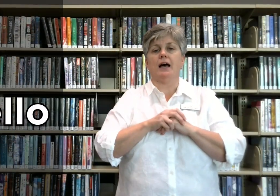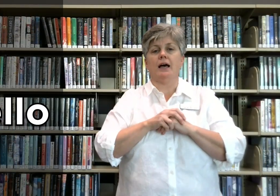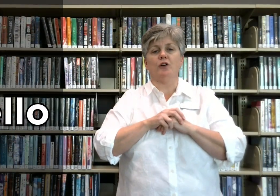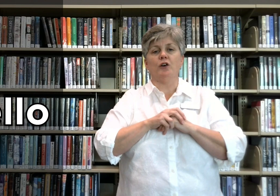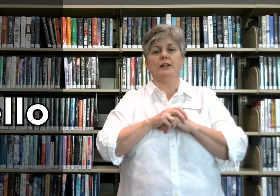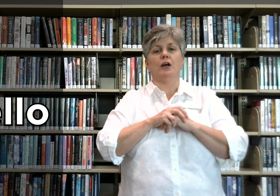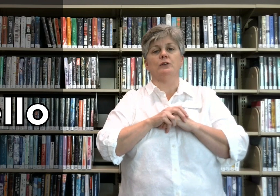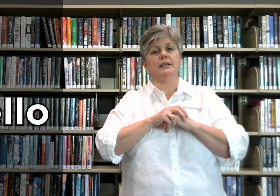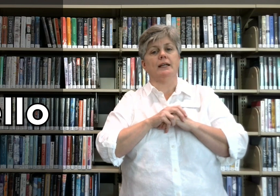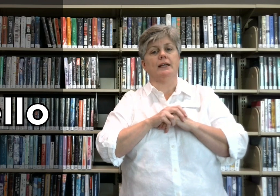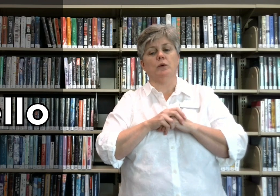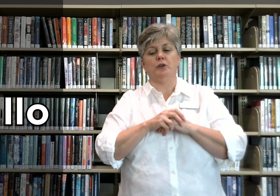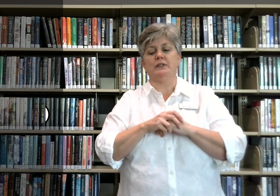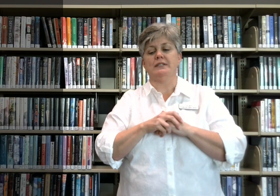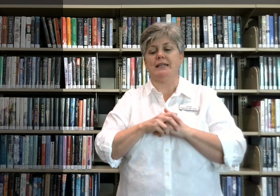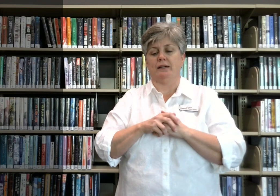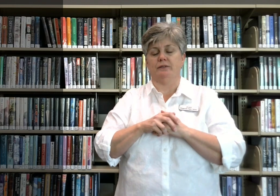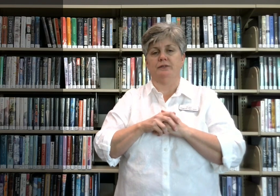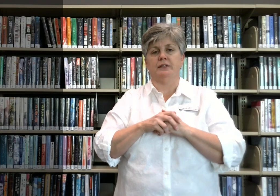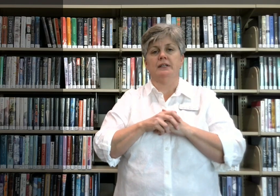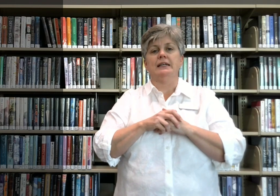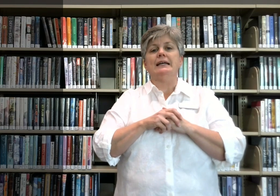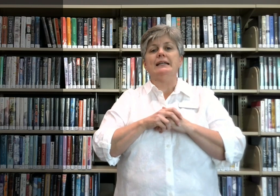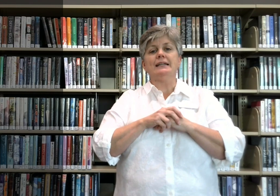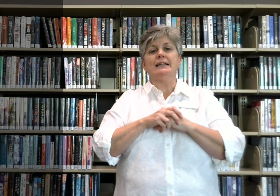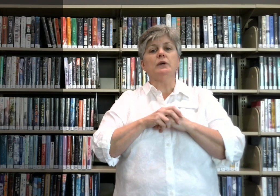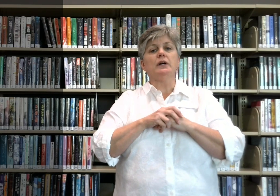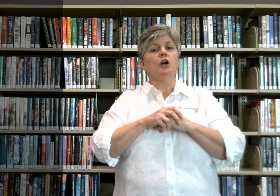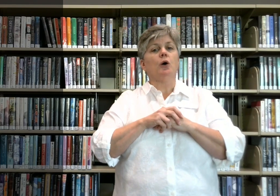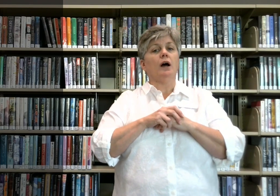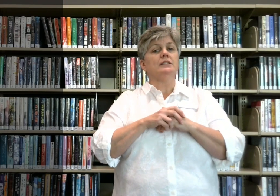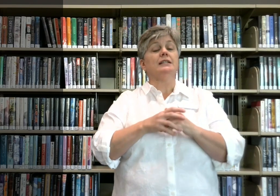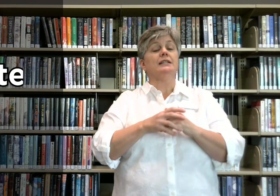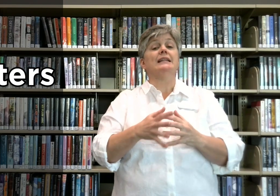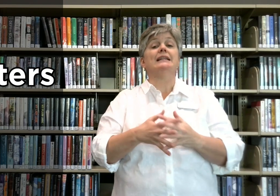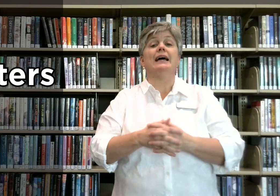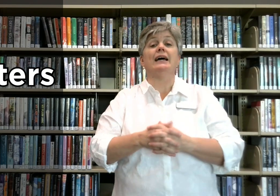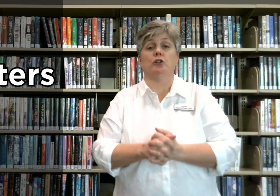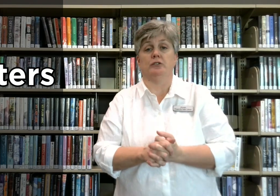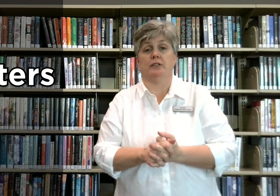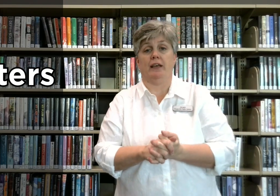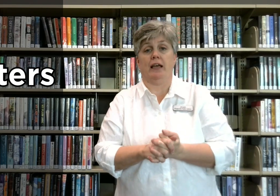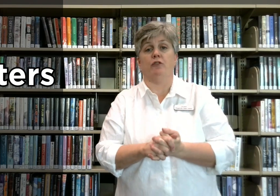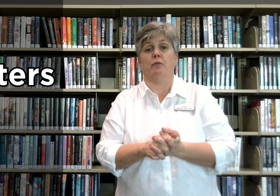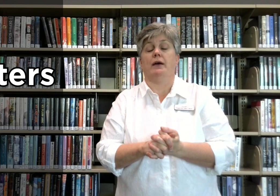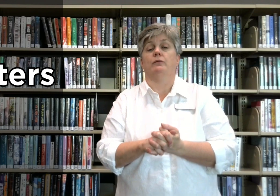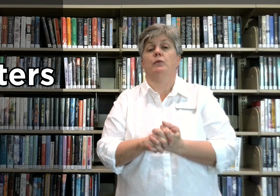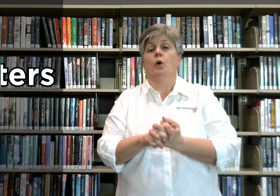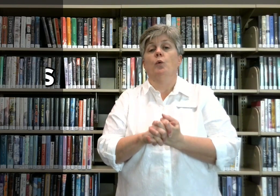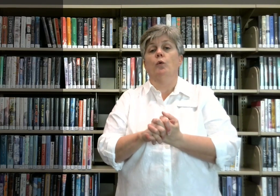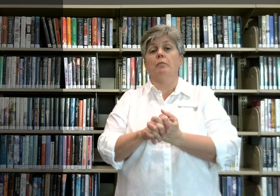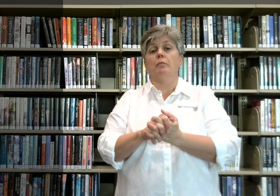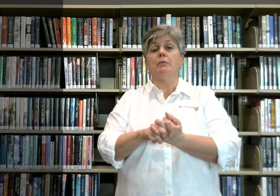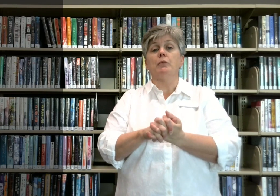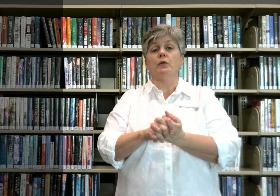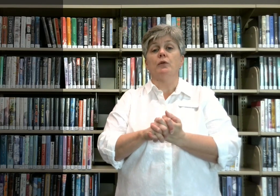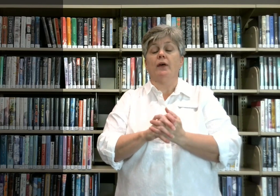or hello to anyone who is deaf. Next, we're going to go on to the letters of the alphabet. Remember that the